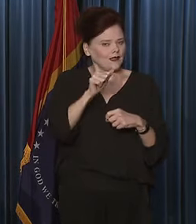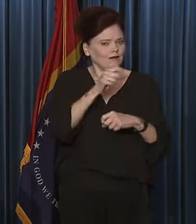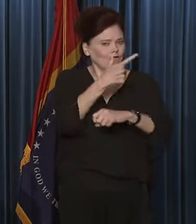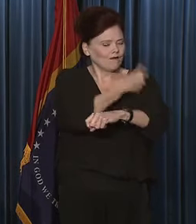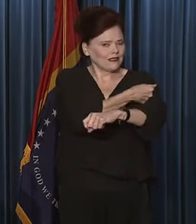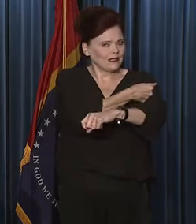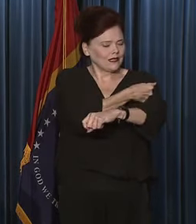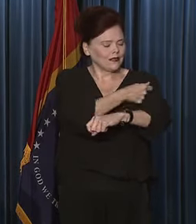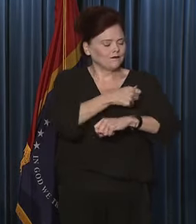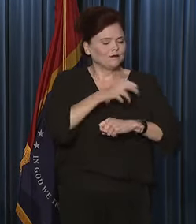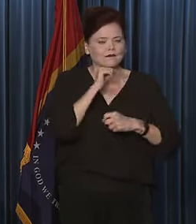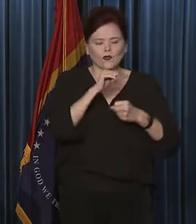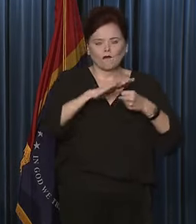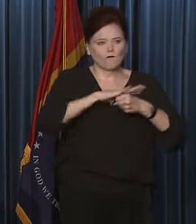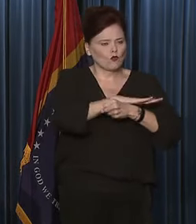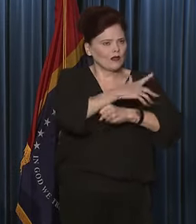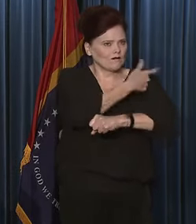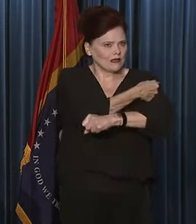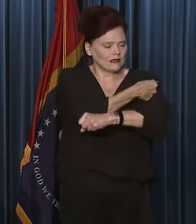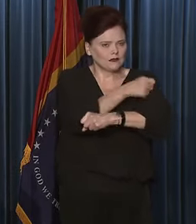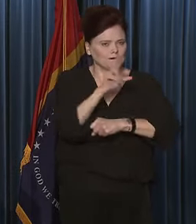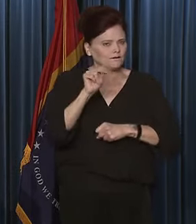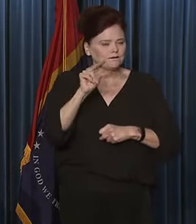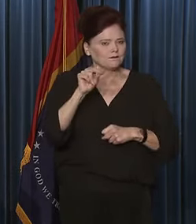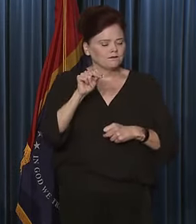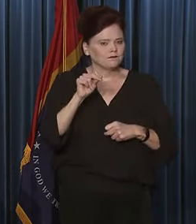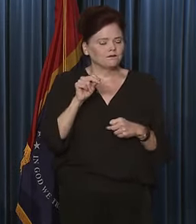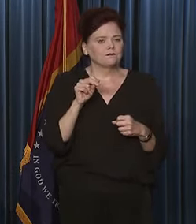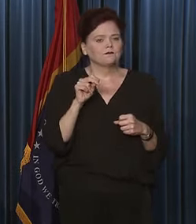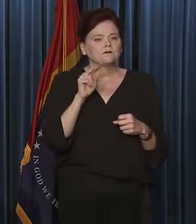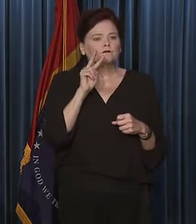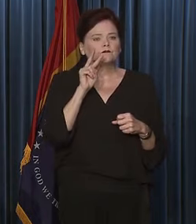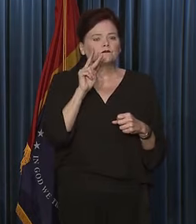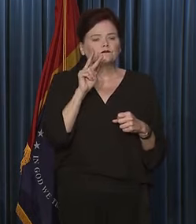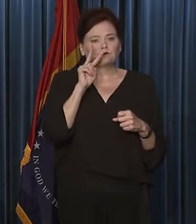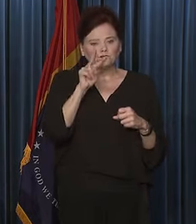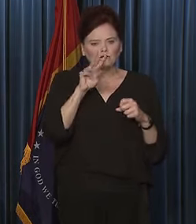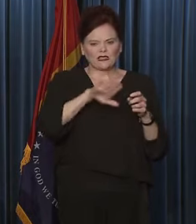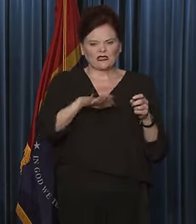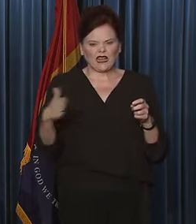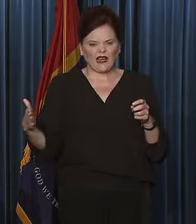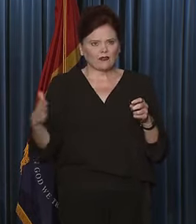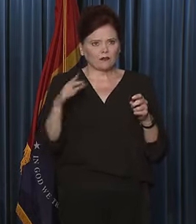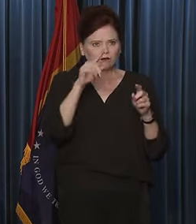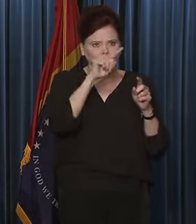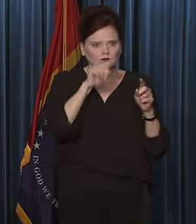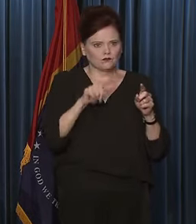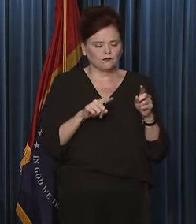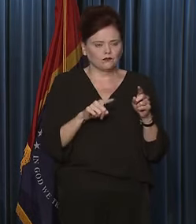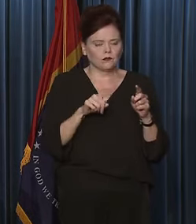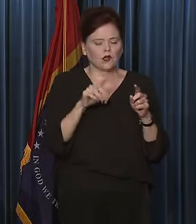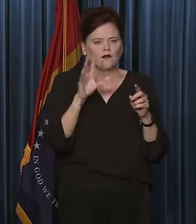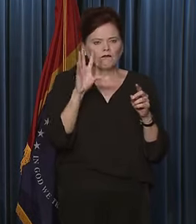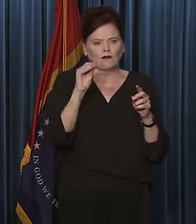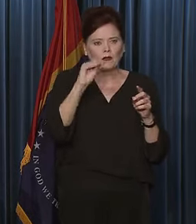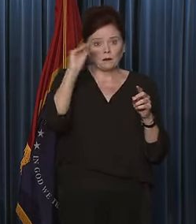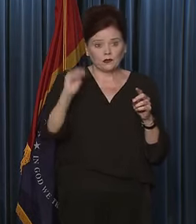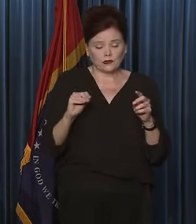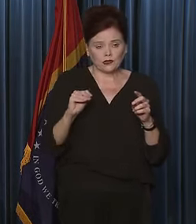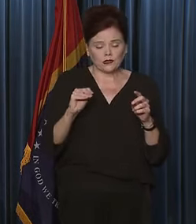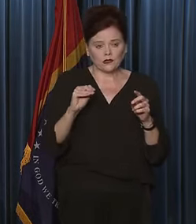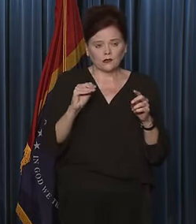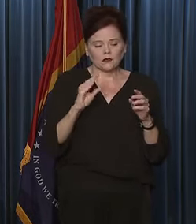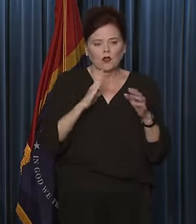vaccinated, not fully vaccinated. When we look at the breakdown of the deaths, more than 50% of them